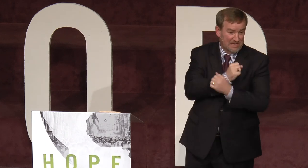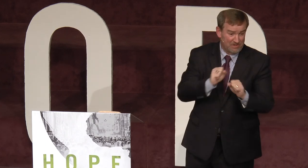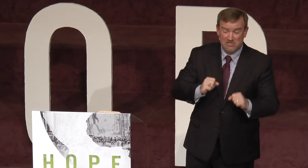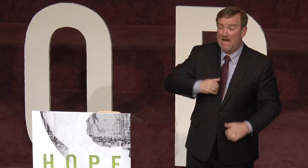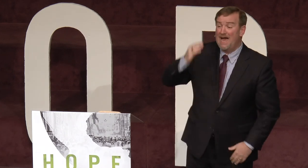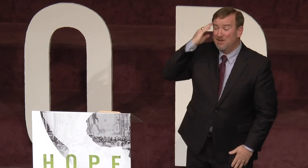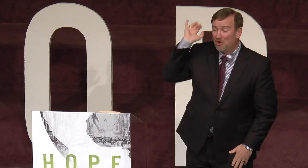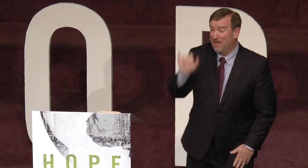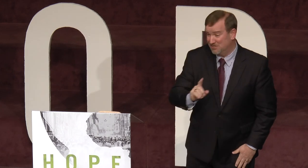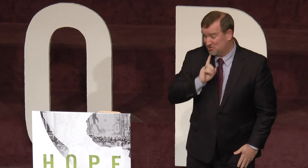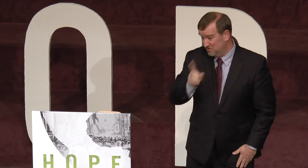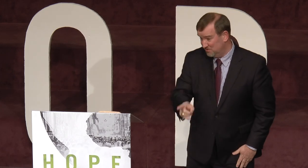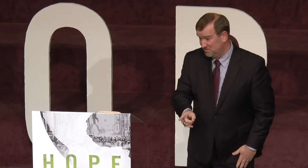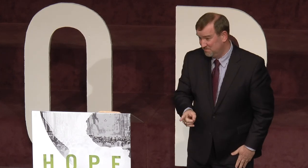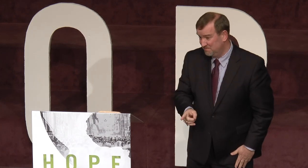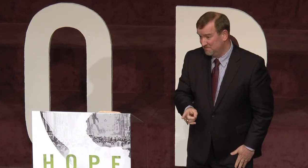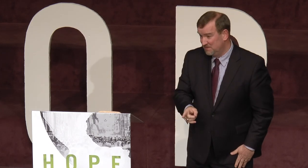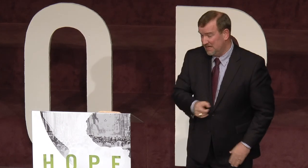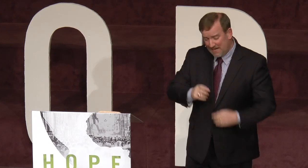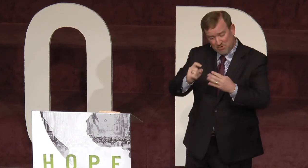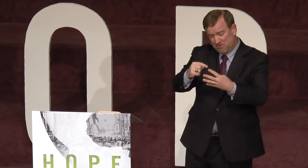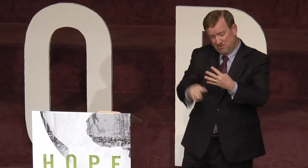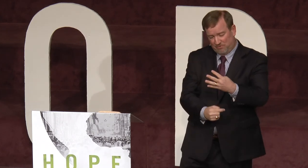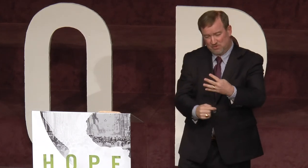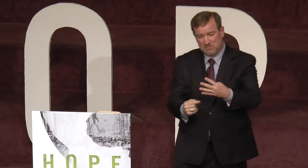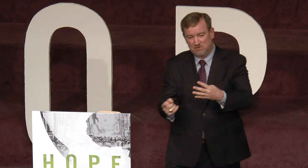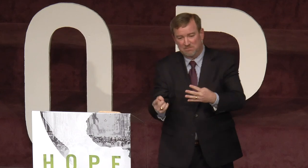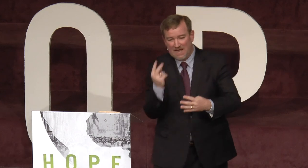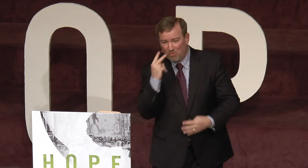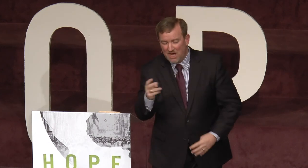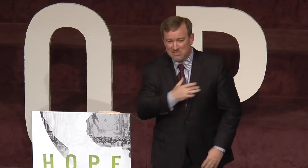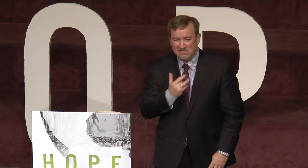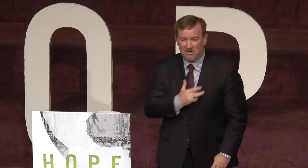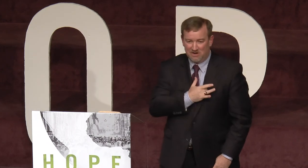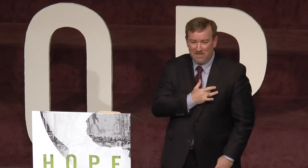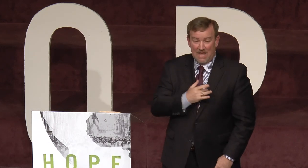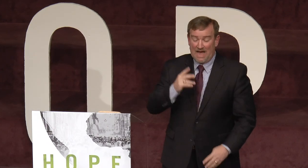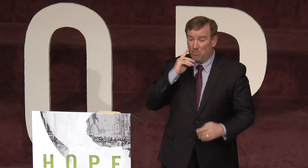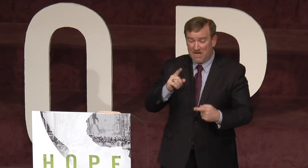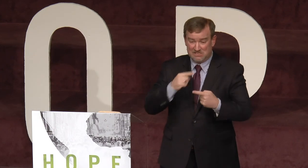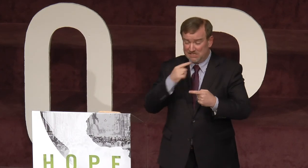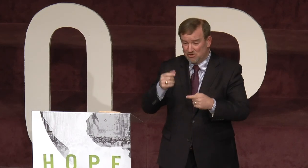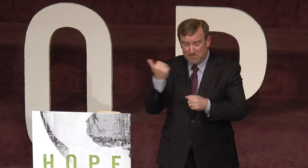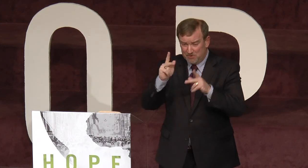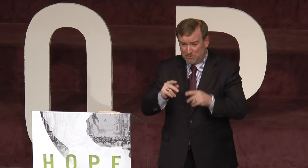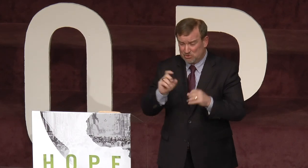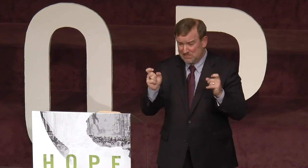salvation. I know that's true. And I went through those verses with him. And I watched his heart. I watched as I told him every person is